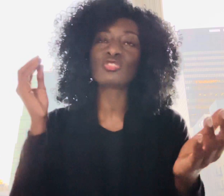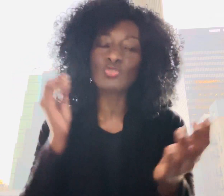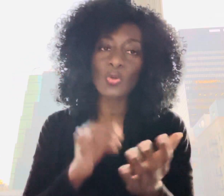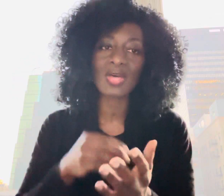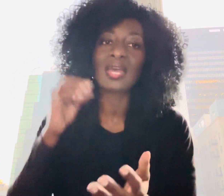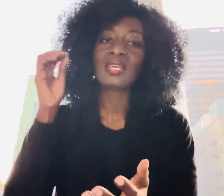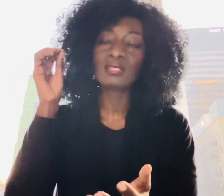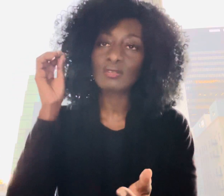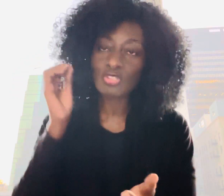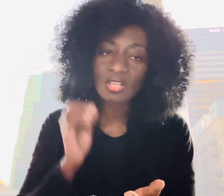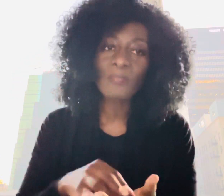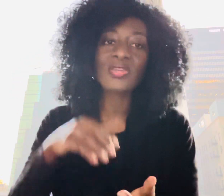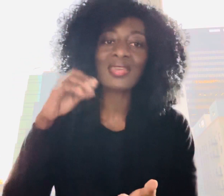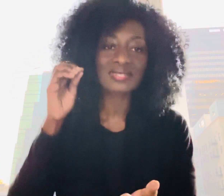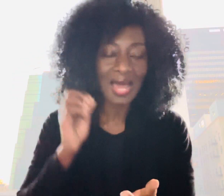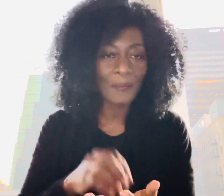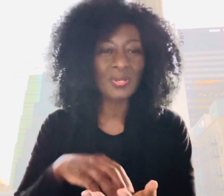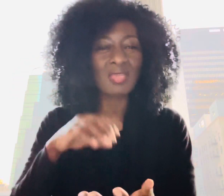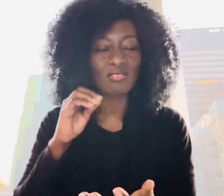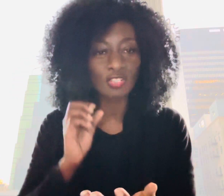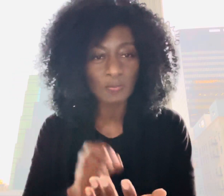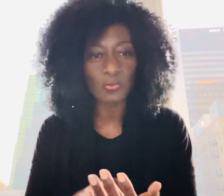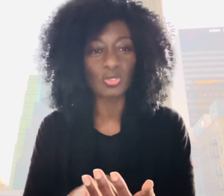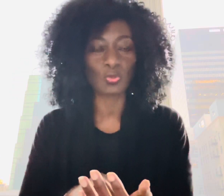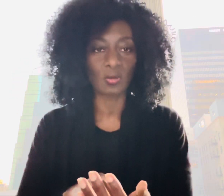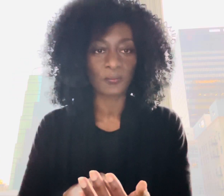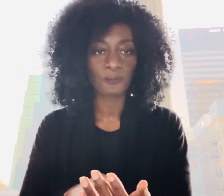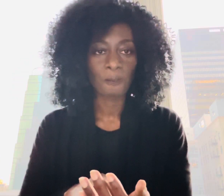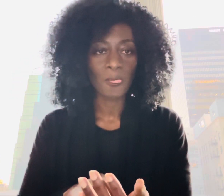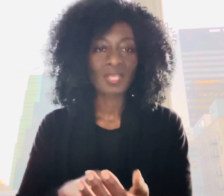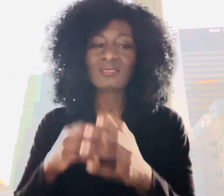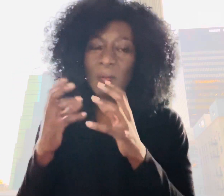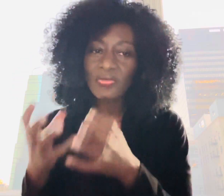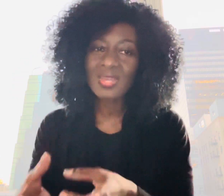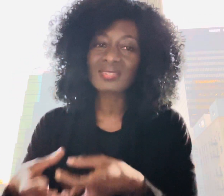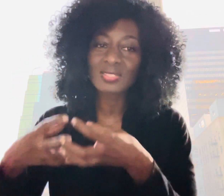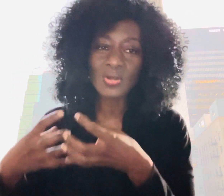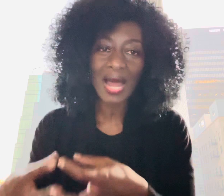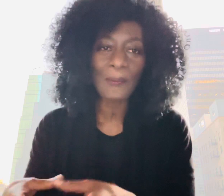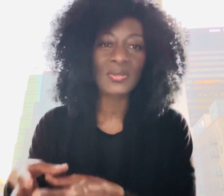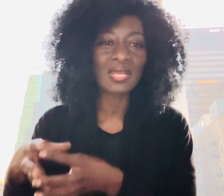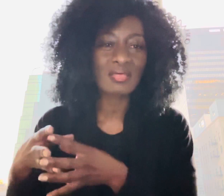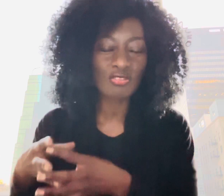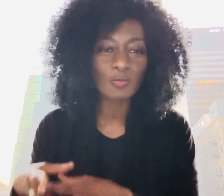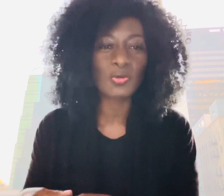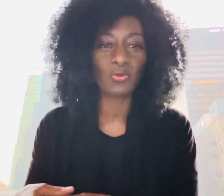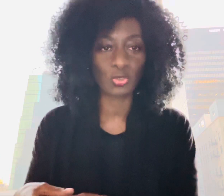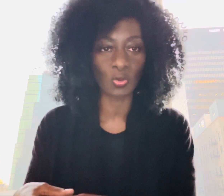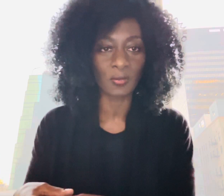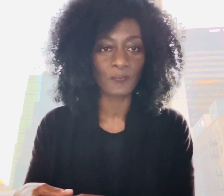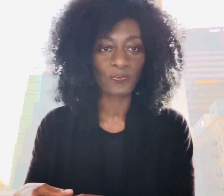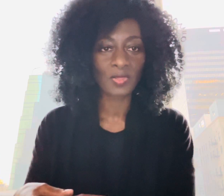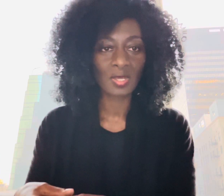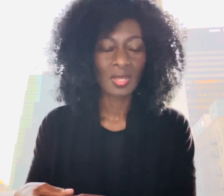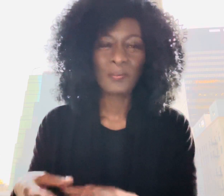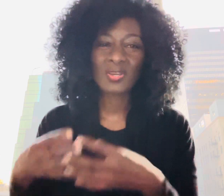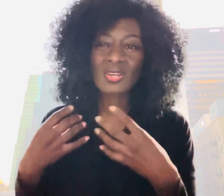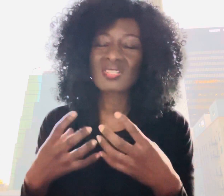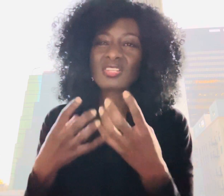know that something is happening in the spiritual something is still happening in the spiritual because there's